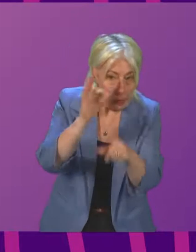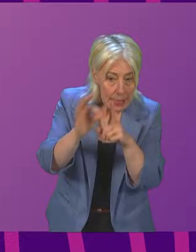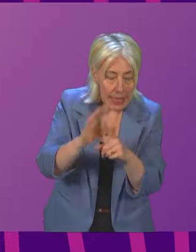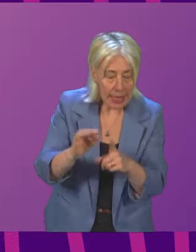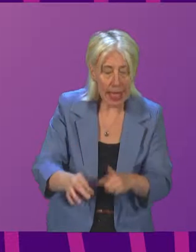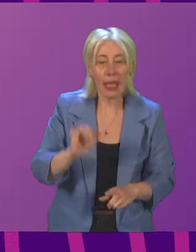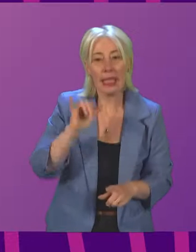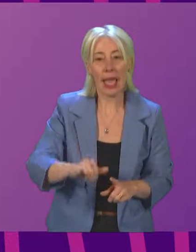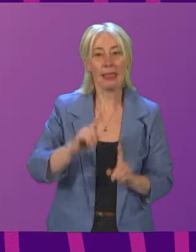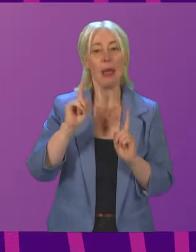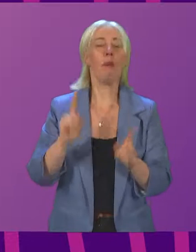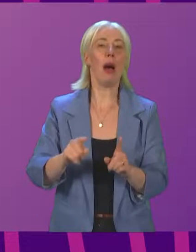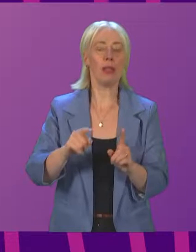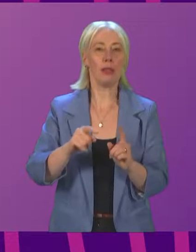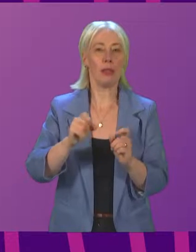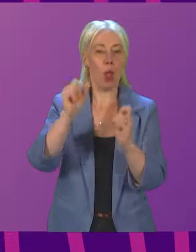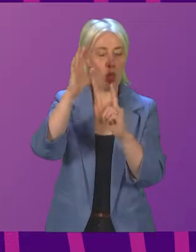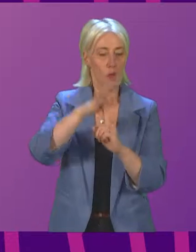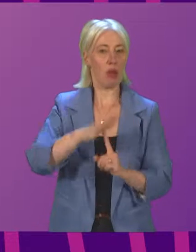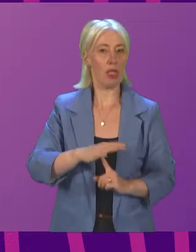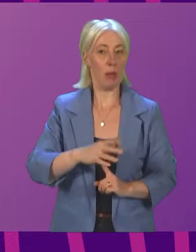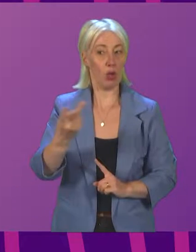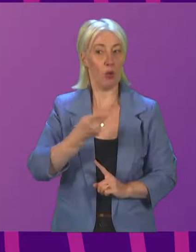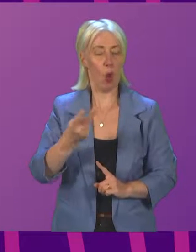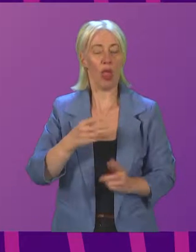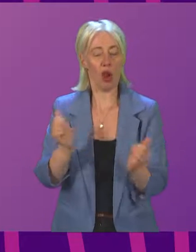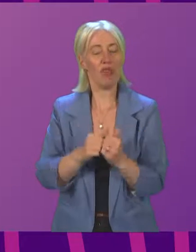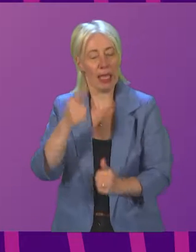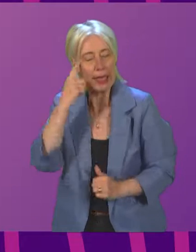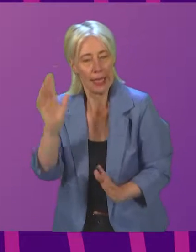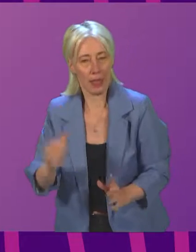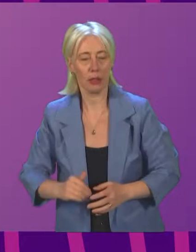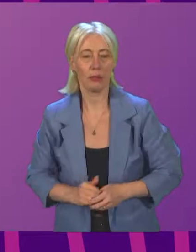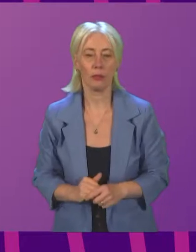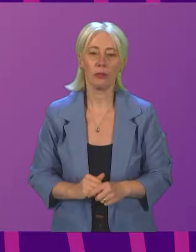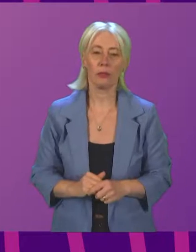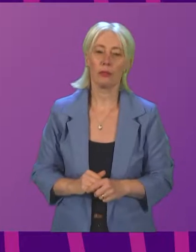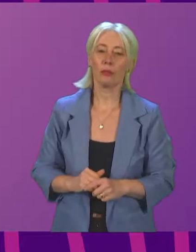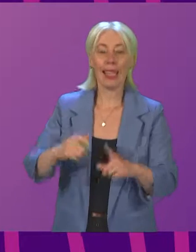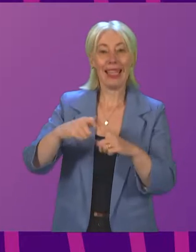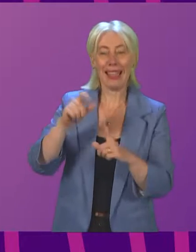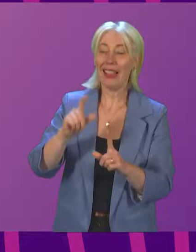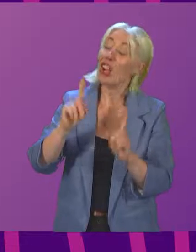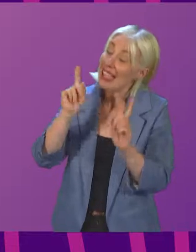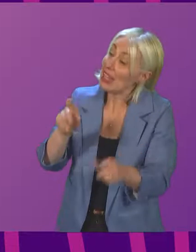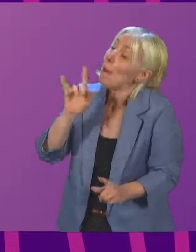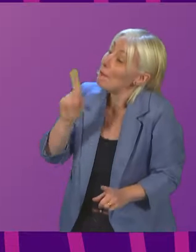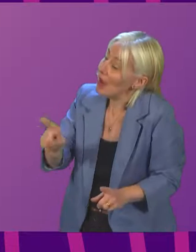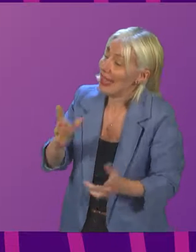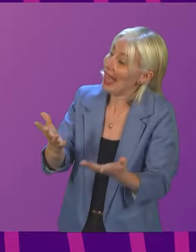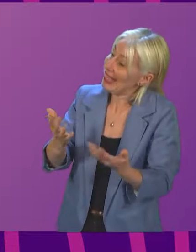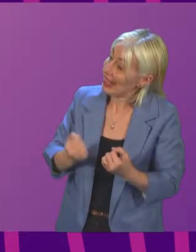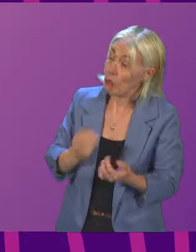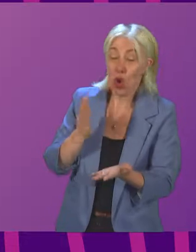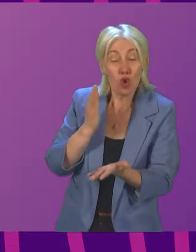of that, but the principles, I think, we are largely agreed on. Katie Clarke. But does not the Minister accept that